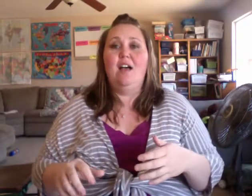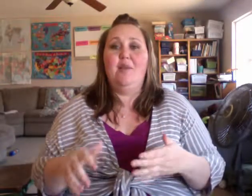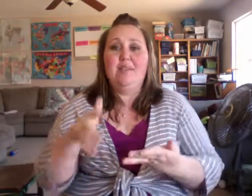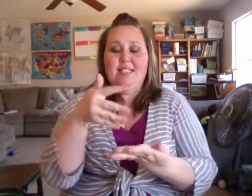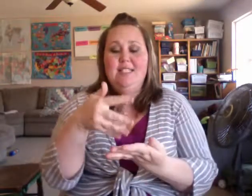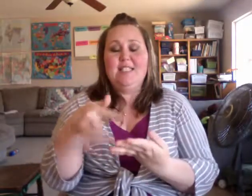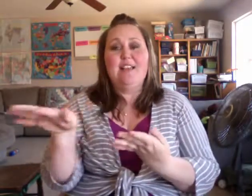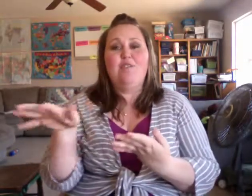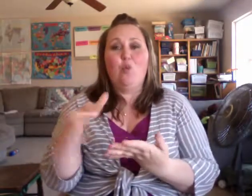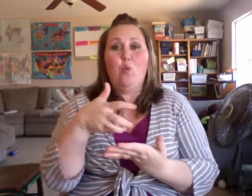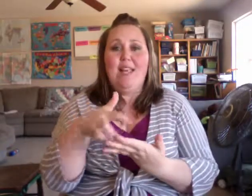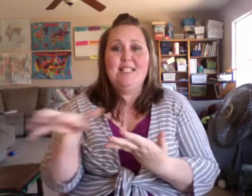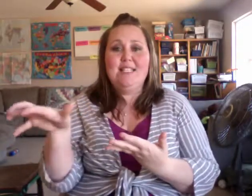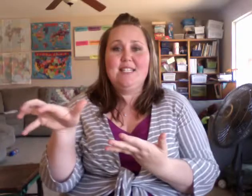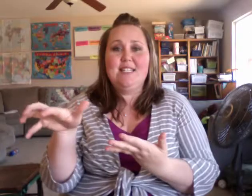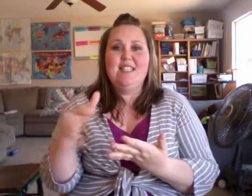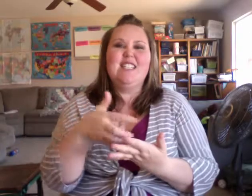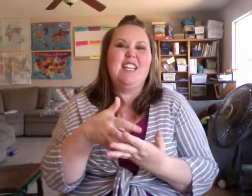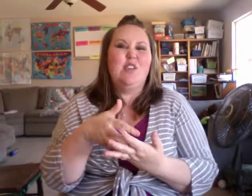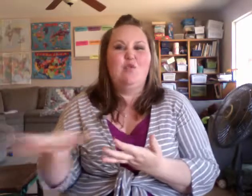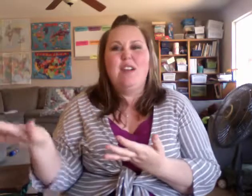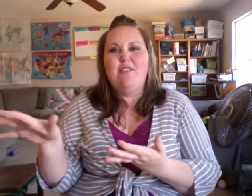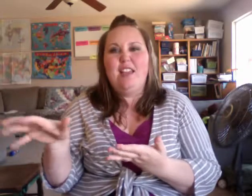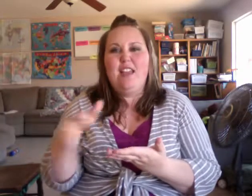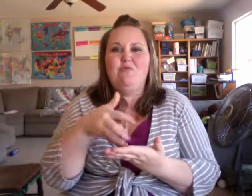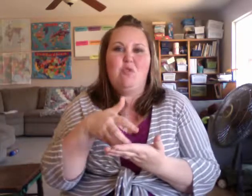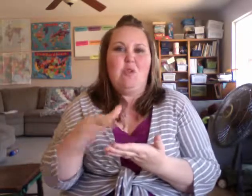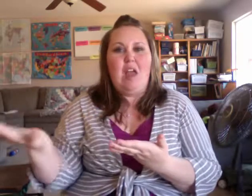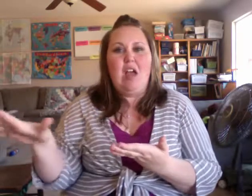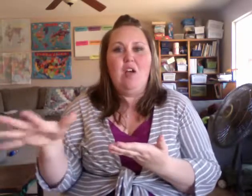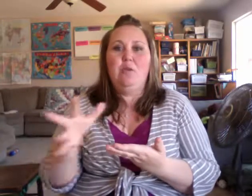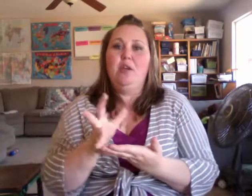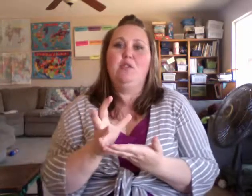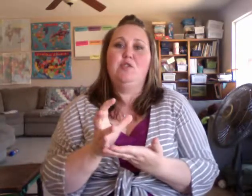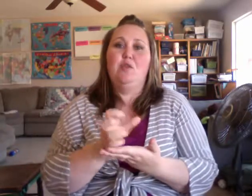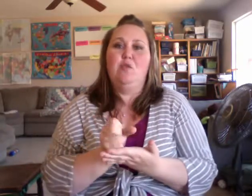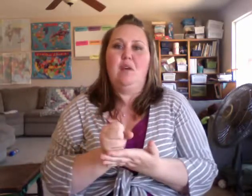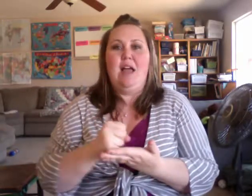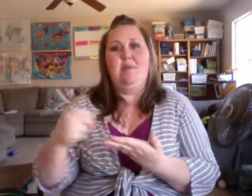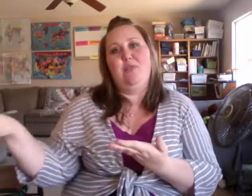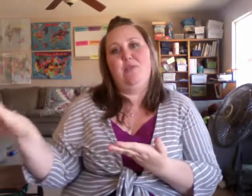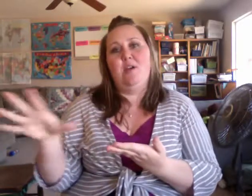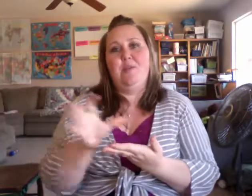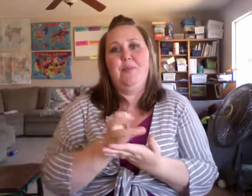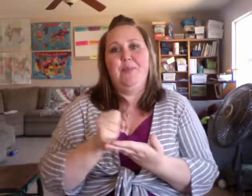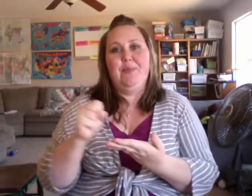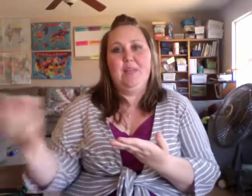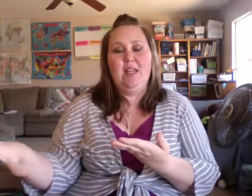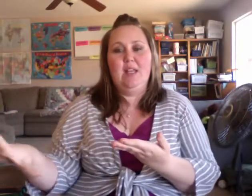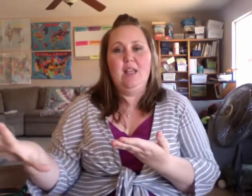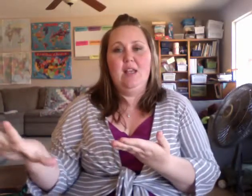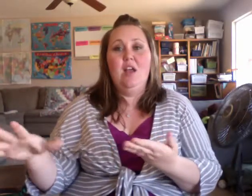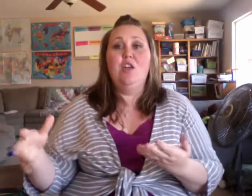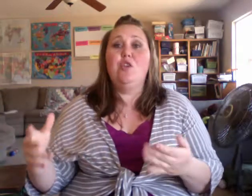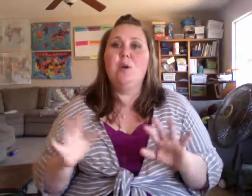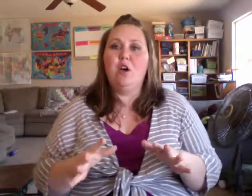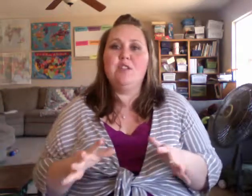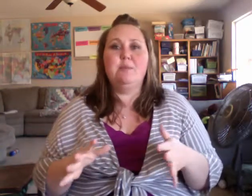This is the sign for waste. It's getting rid of it, throwing it out. You can also grab and throw. You can also,